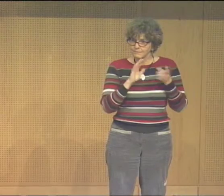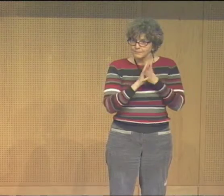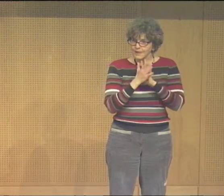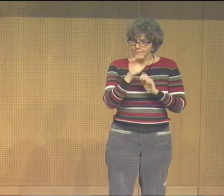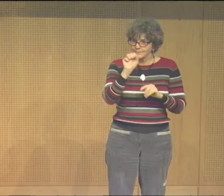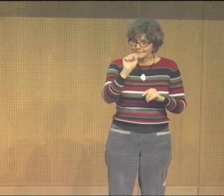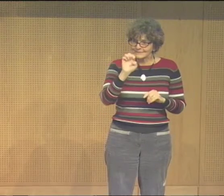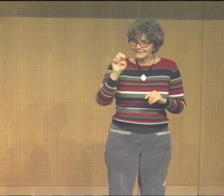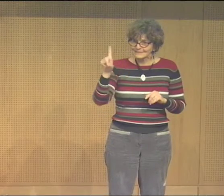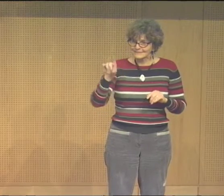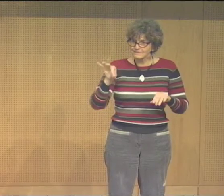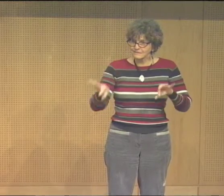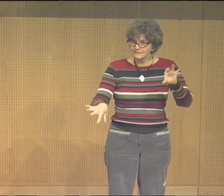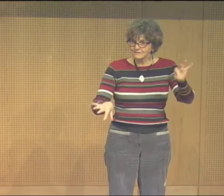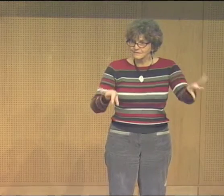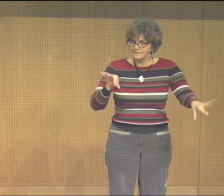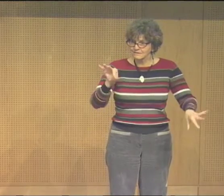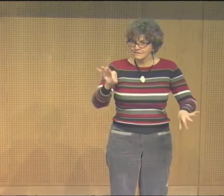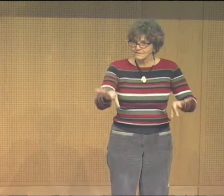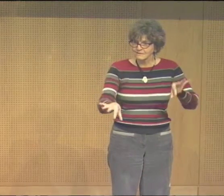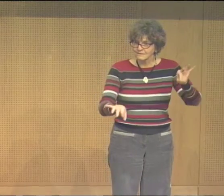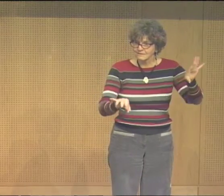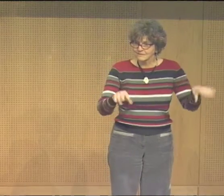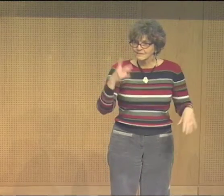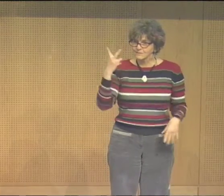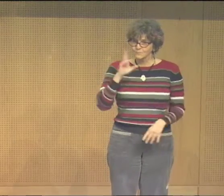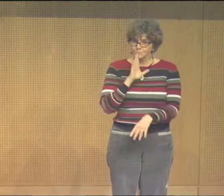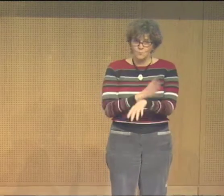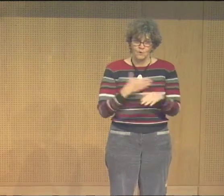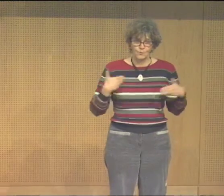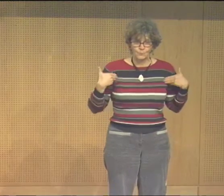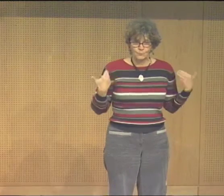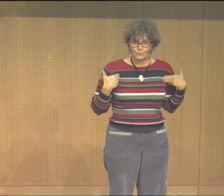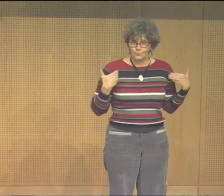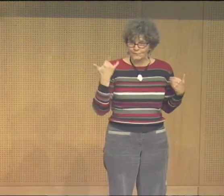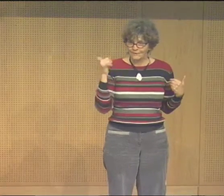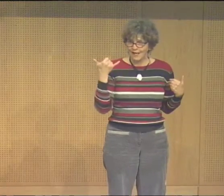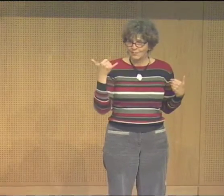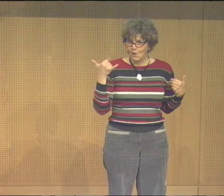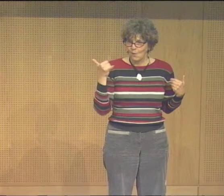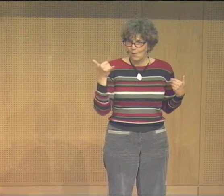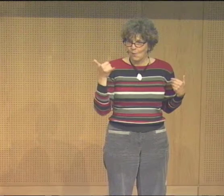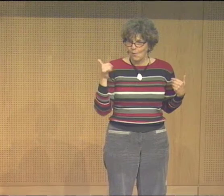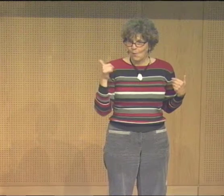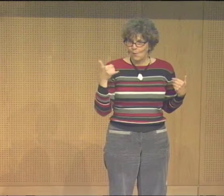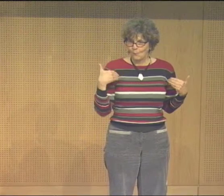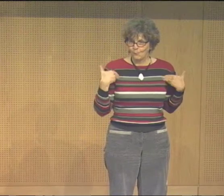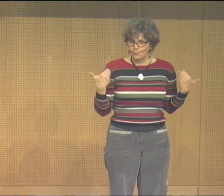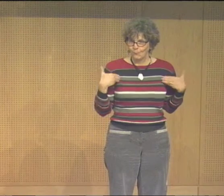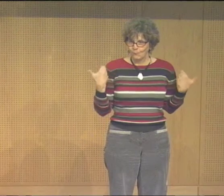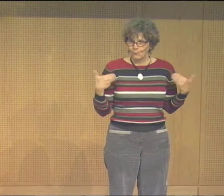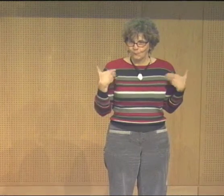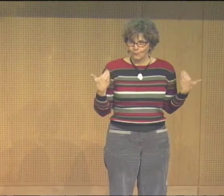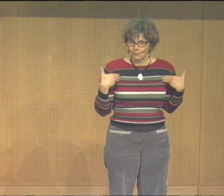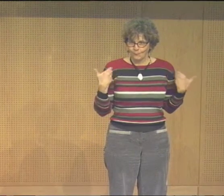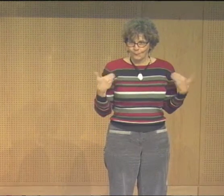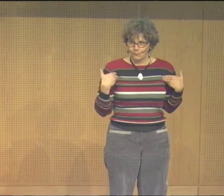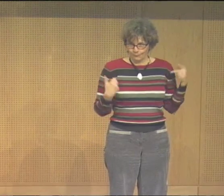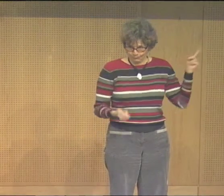What I see is that I have become the seed. I have given birth to my two girls who are